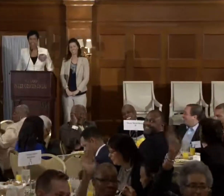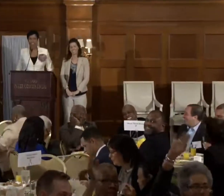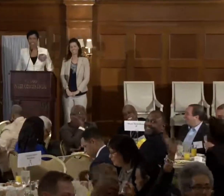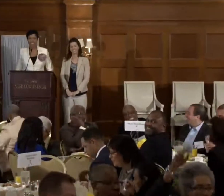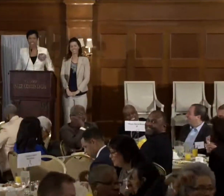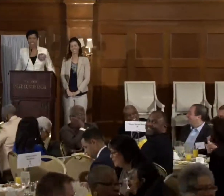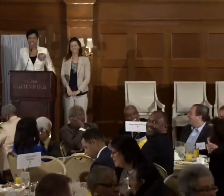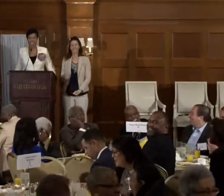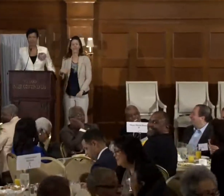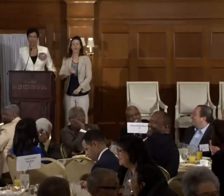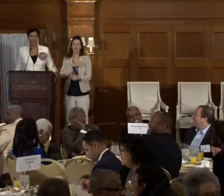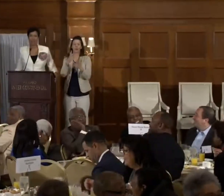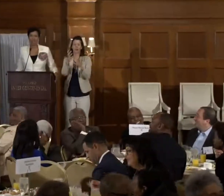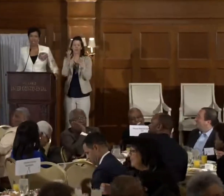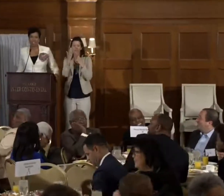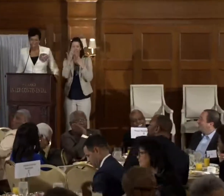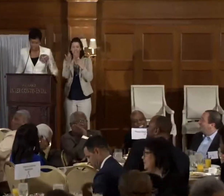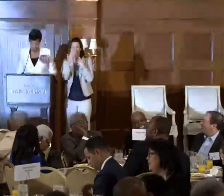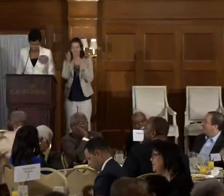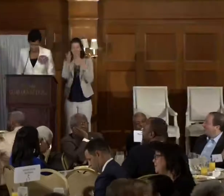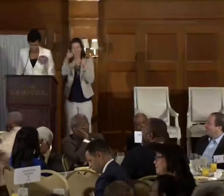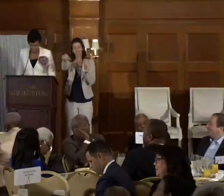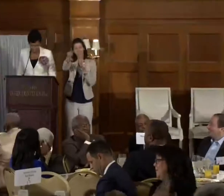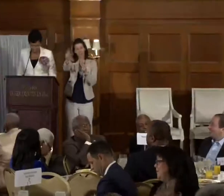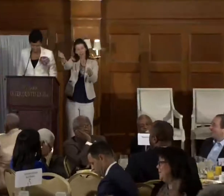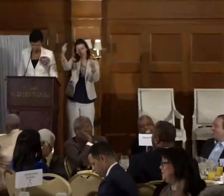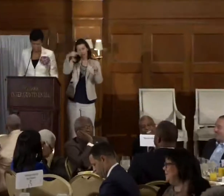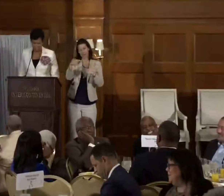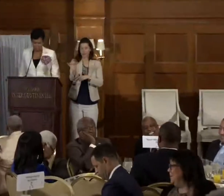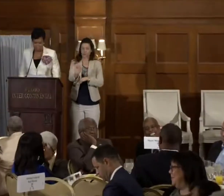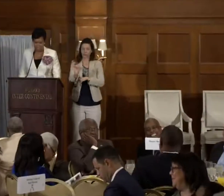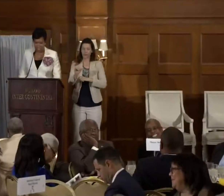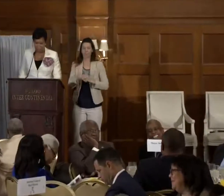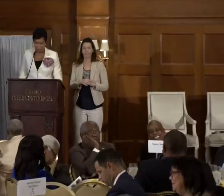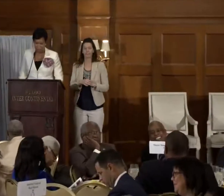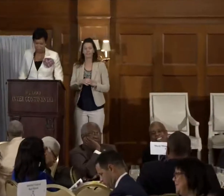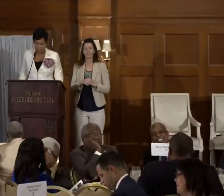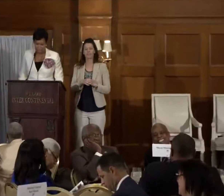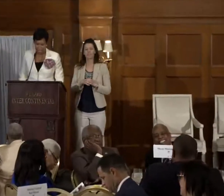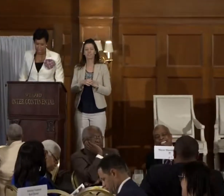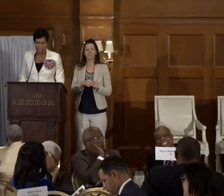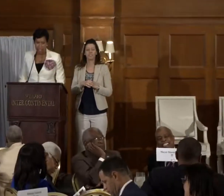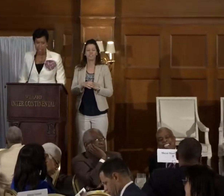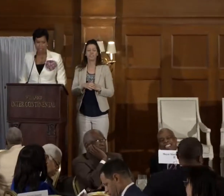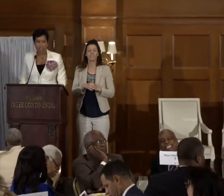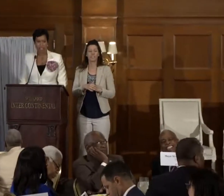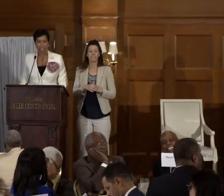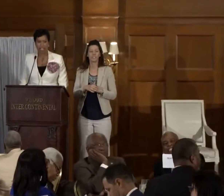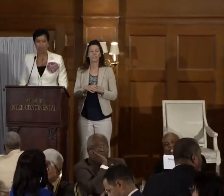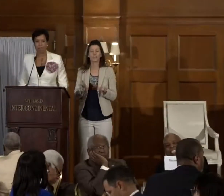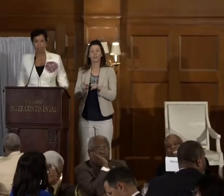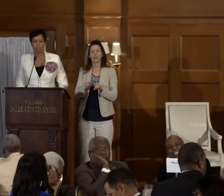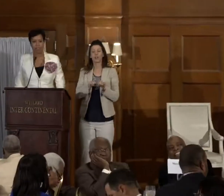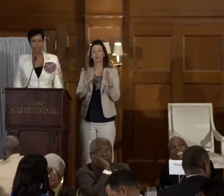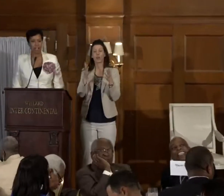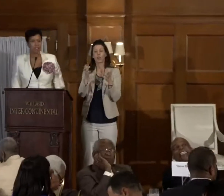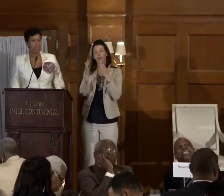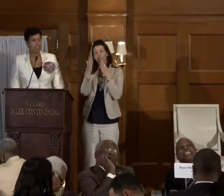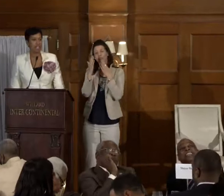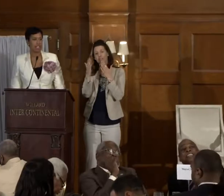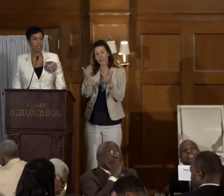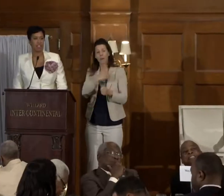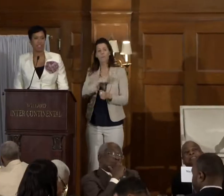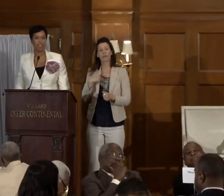And we want to thank them for being here as well. So let me also thank our members of